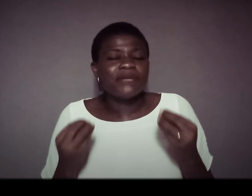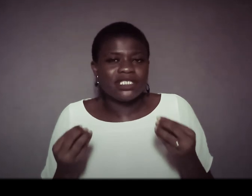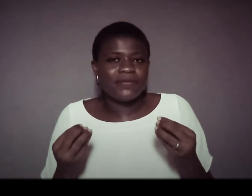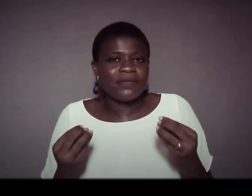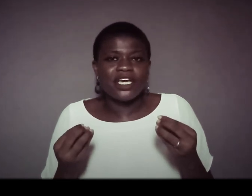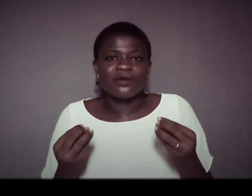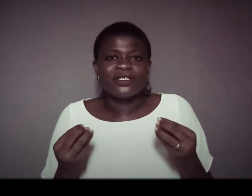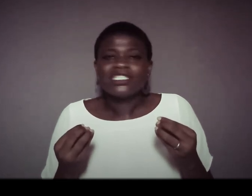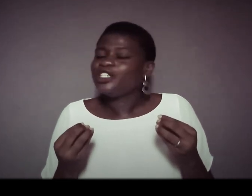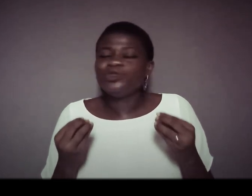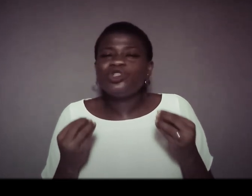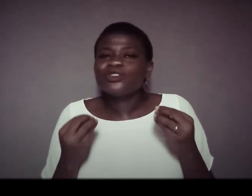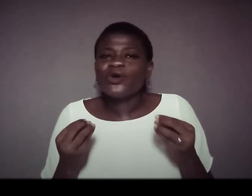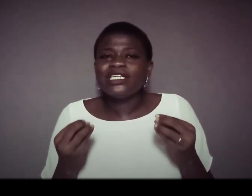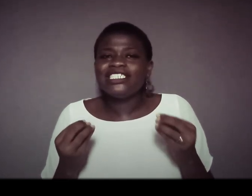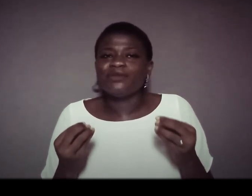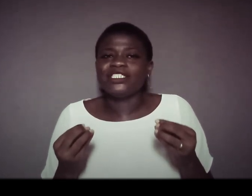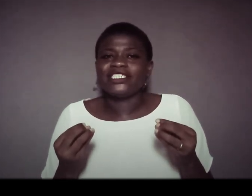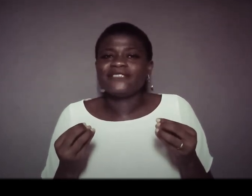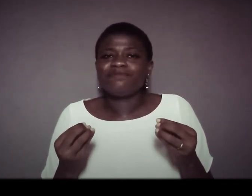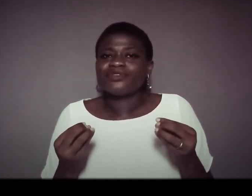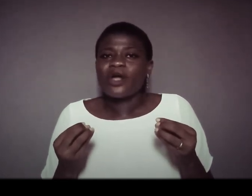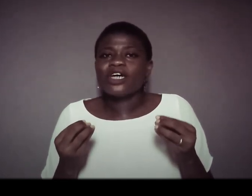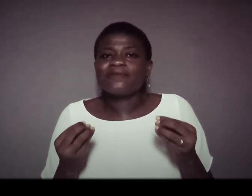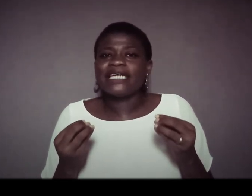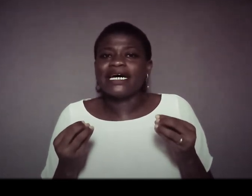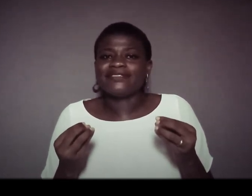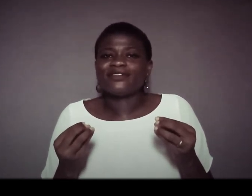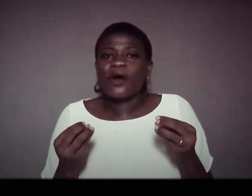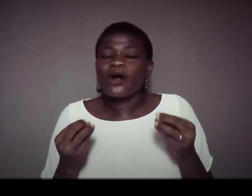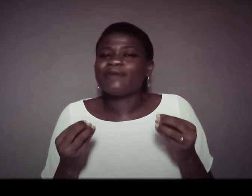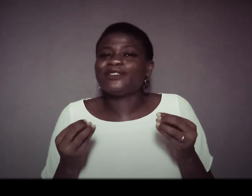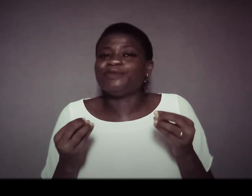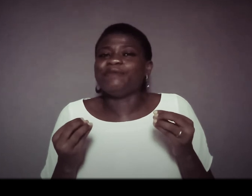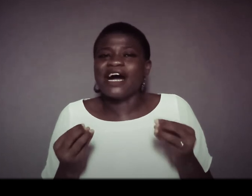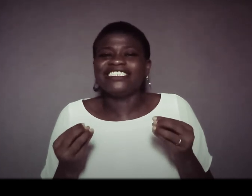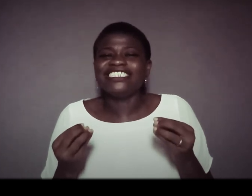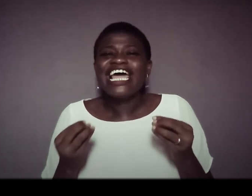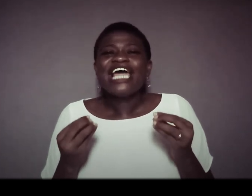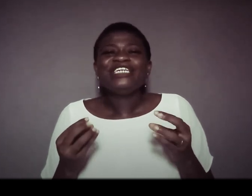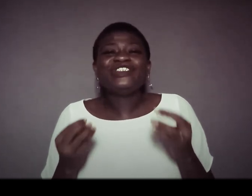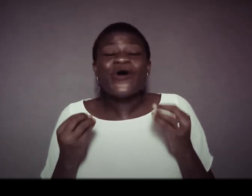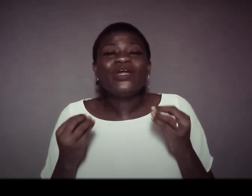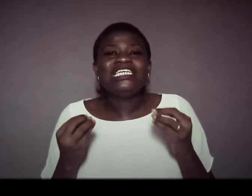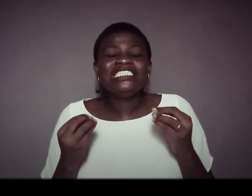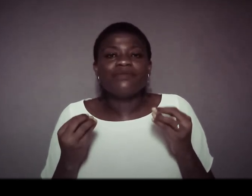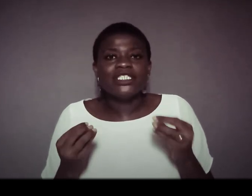money baby girl you don't only need money husband man husband to be man you don't only need money